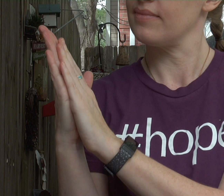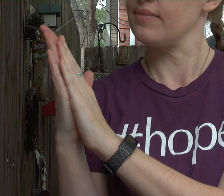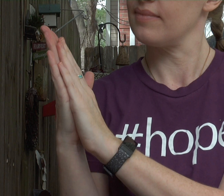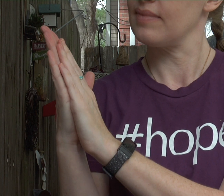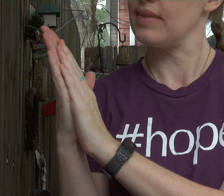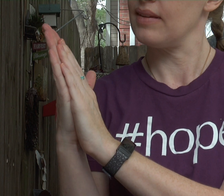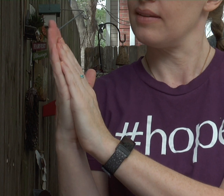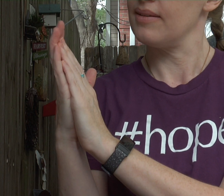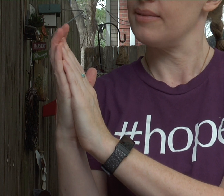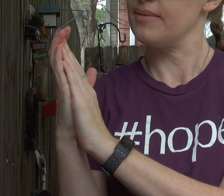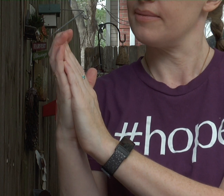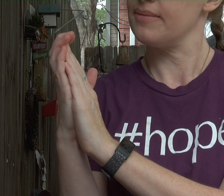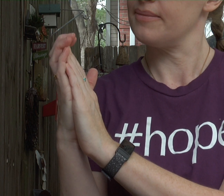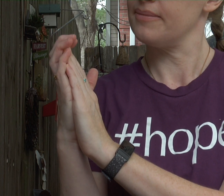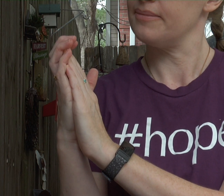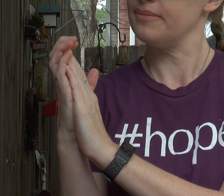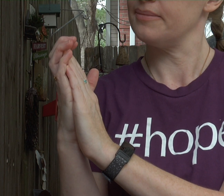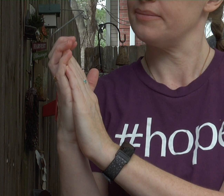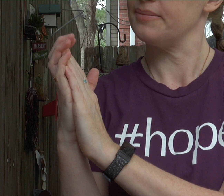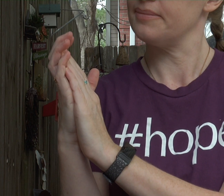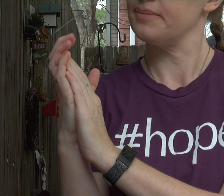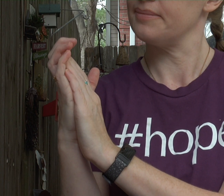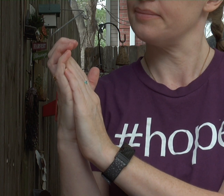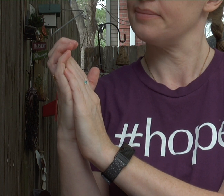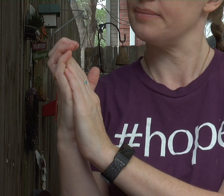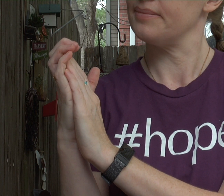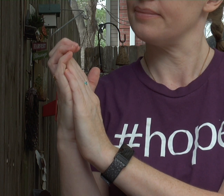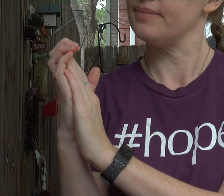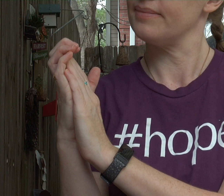And then sliding up to the top, trying to only bend the top section of your fingers.